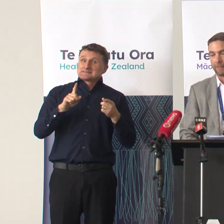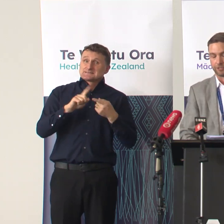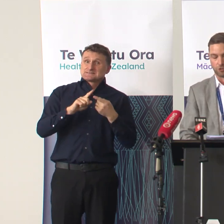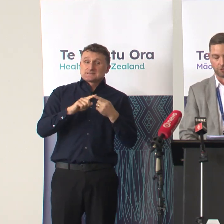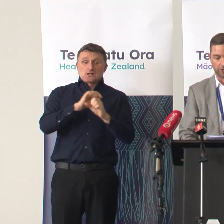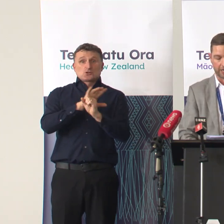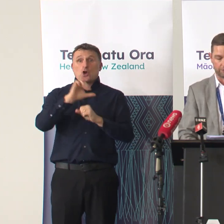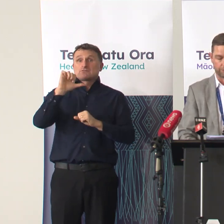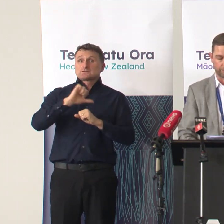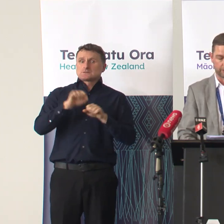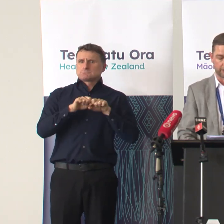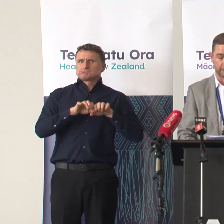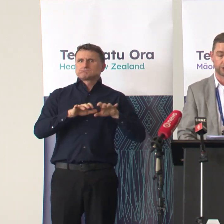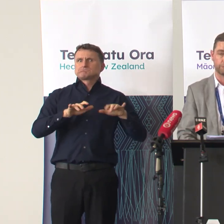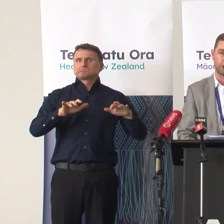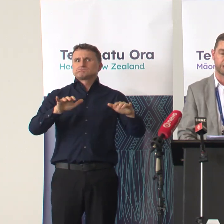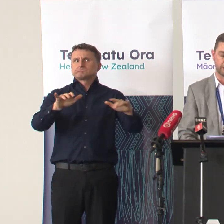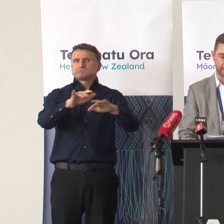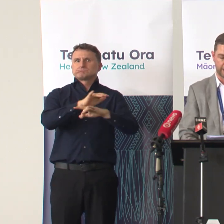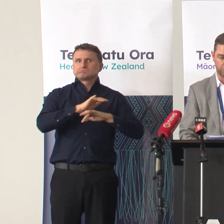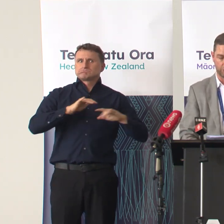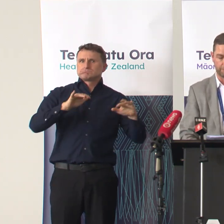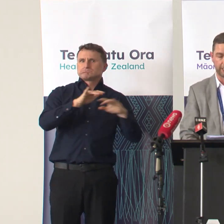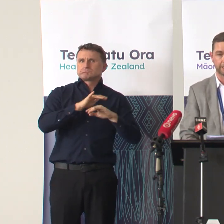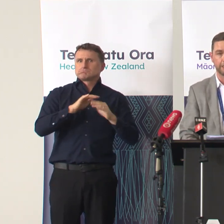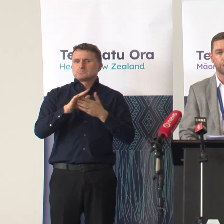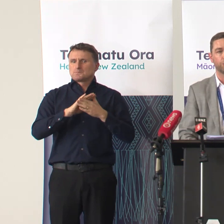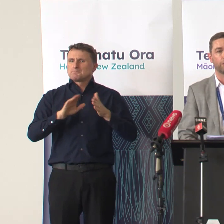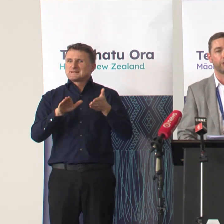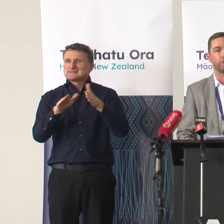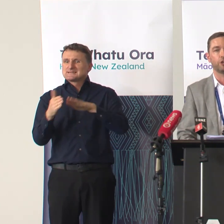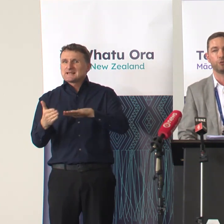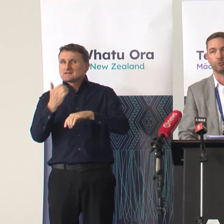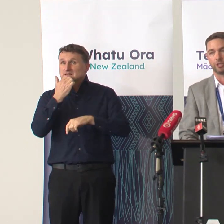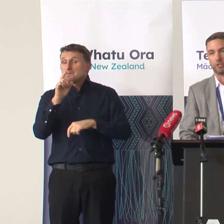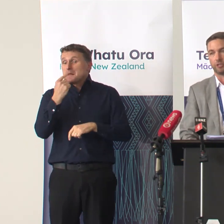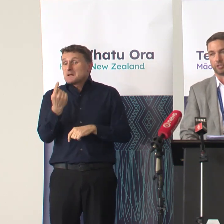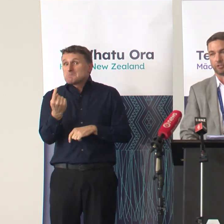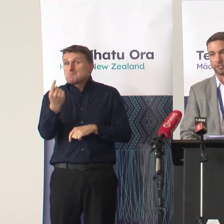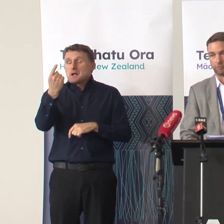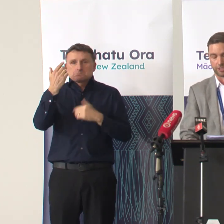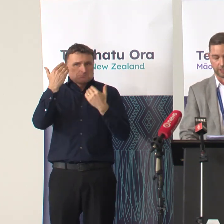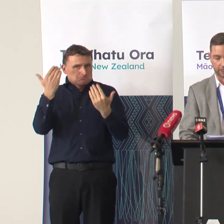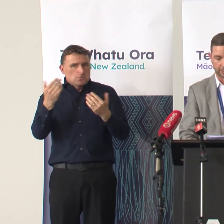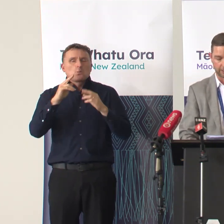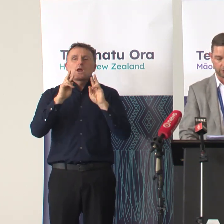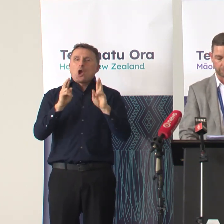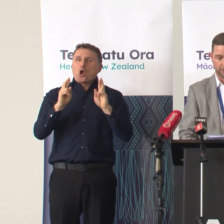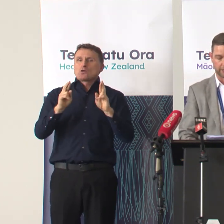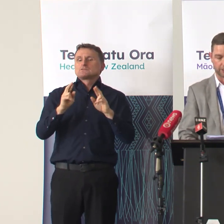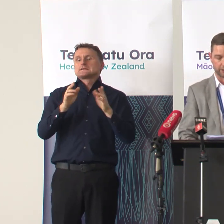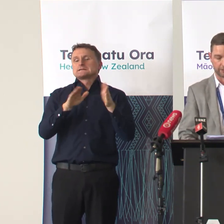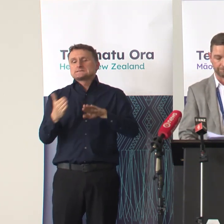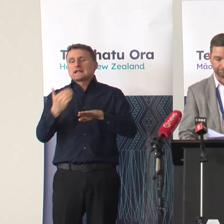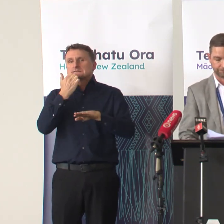assume that we have that deaths from COVID-19 have truly peaked although we are very hopeful given the trends that we're seeing in cases and